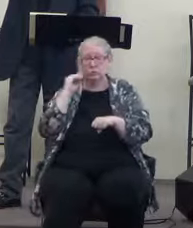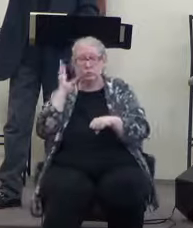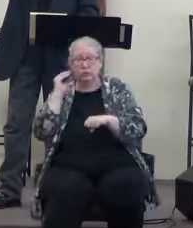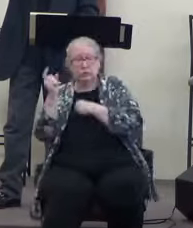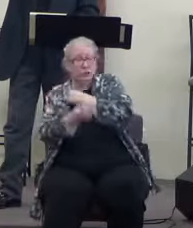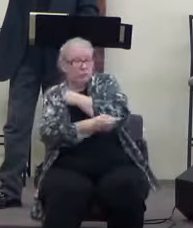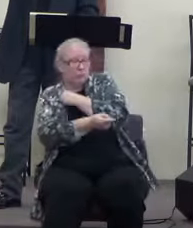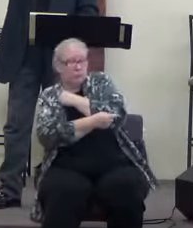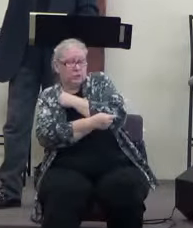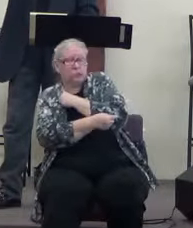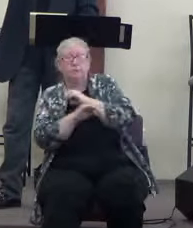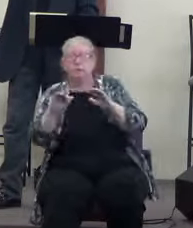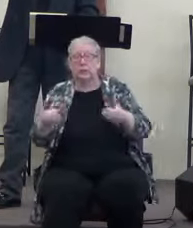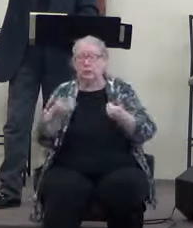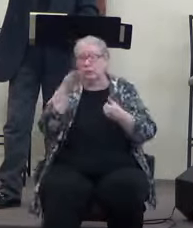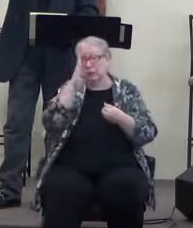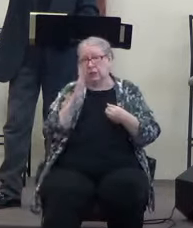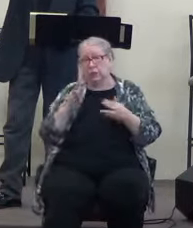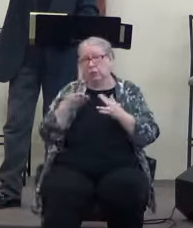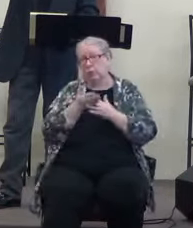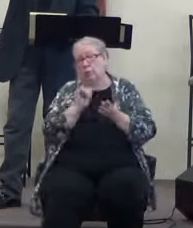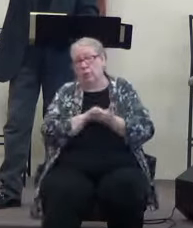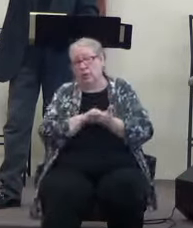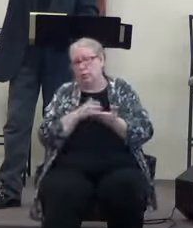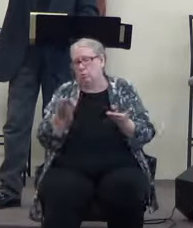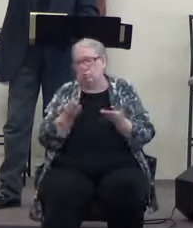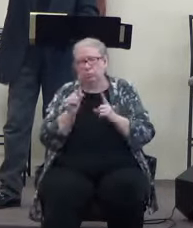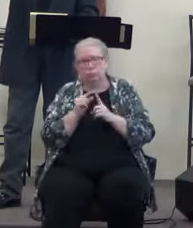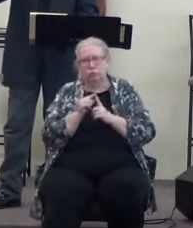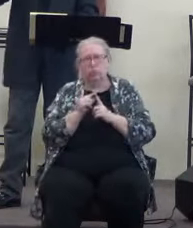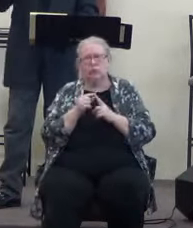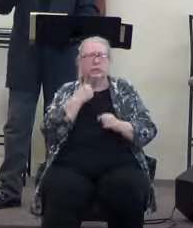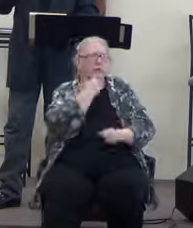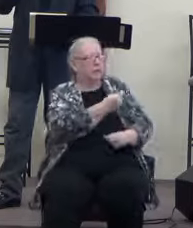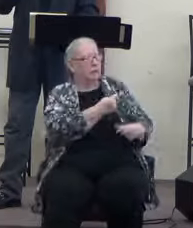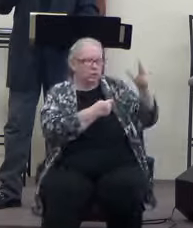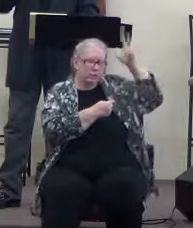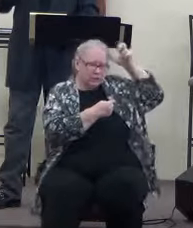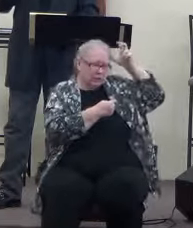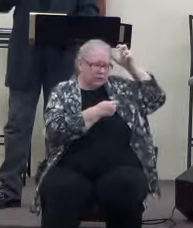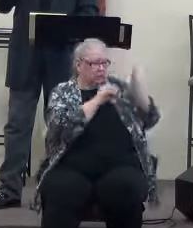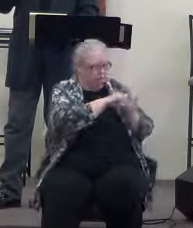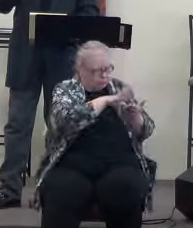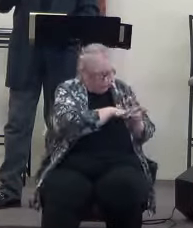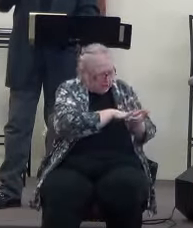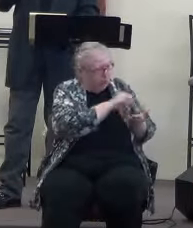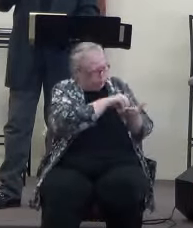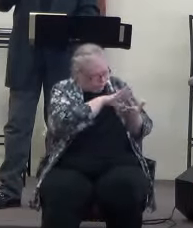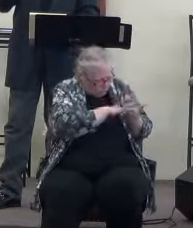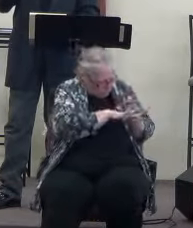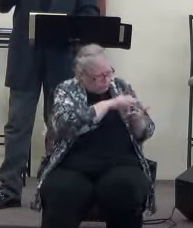And how did God get through that? What was these words? He kept telling Satan, it's written. It's written.